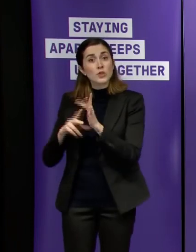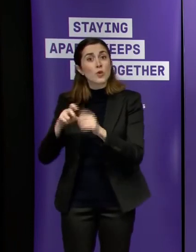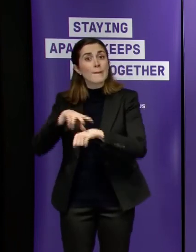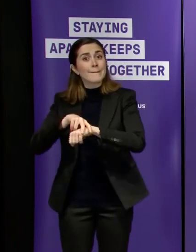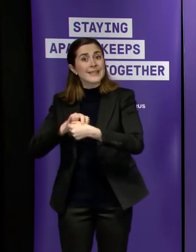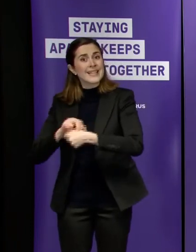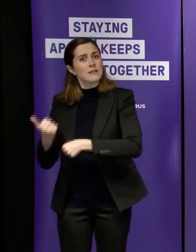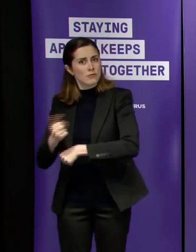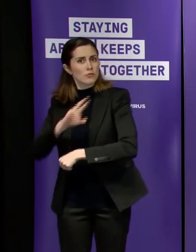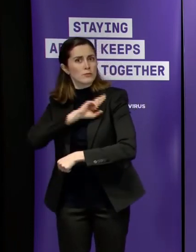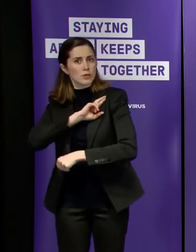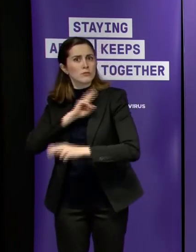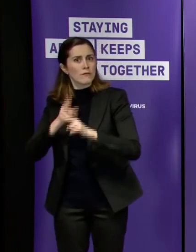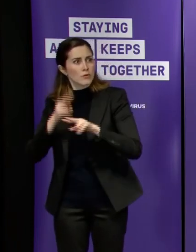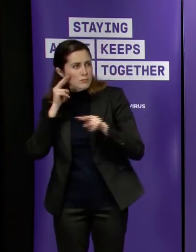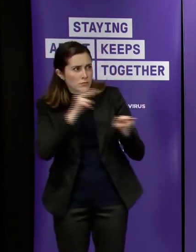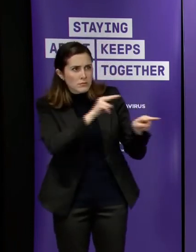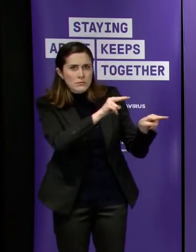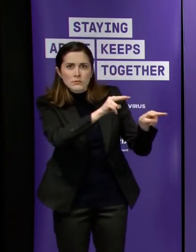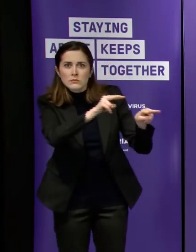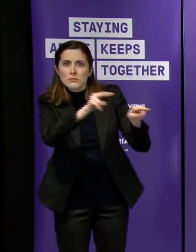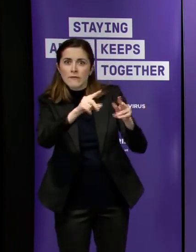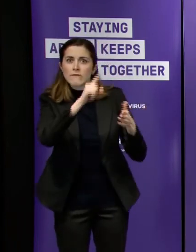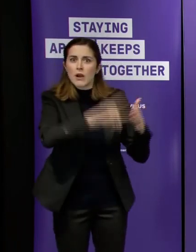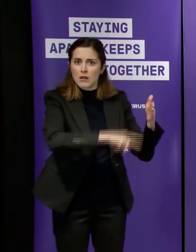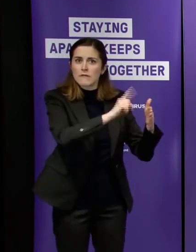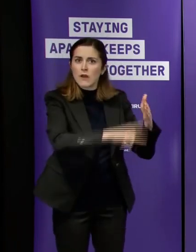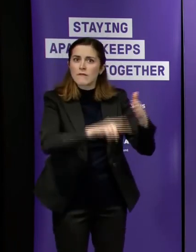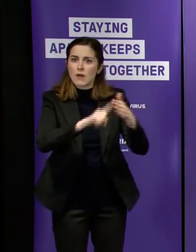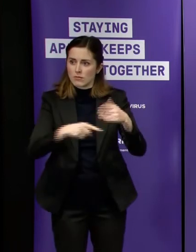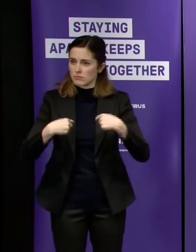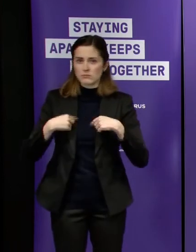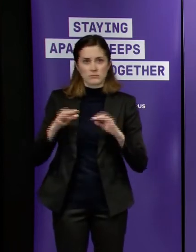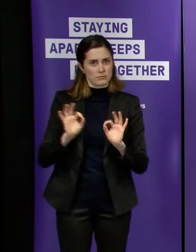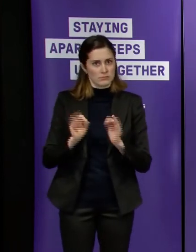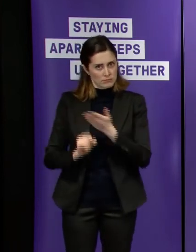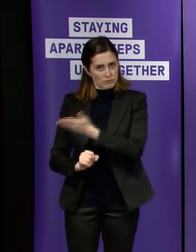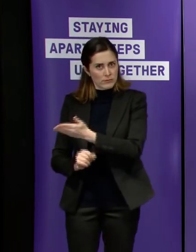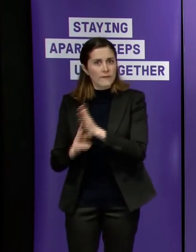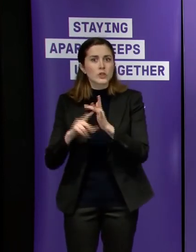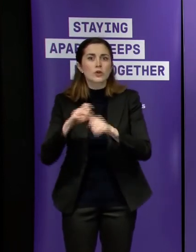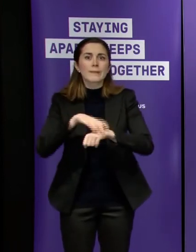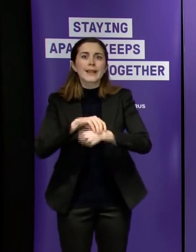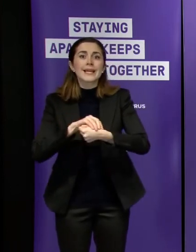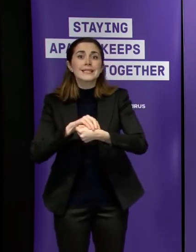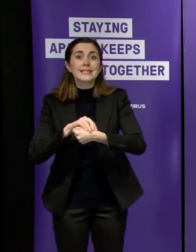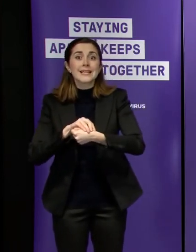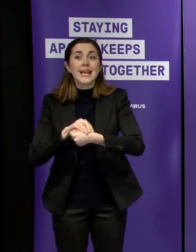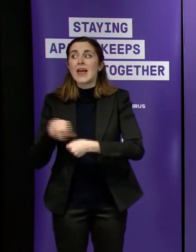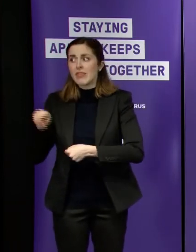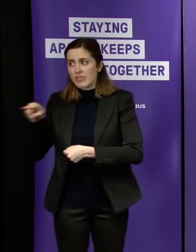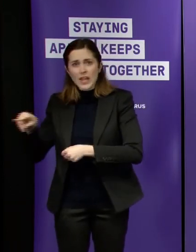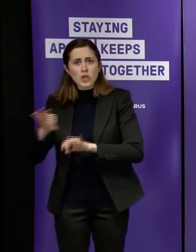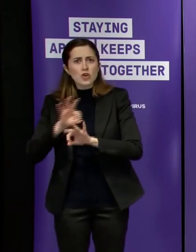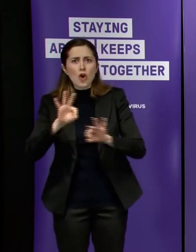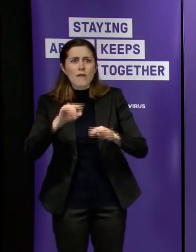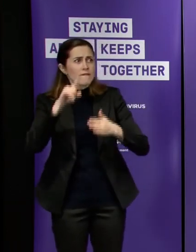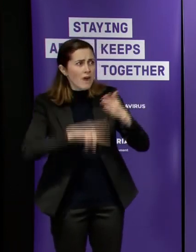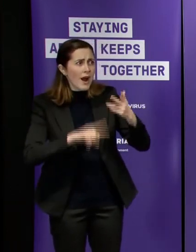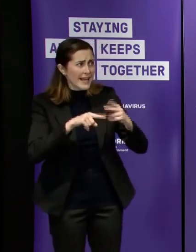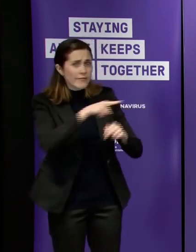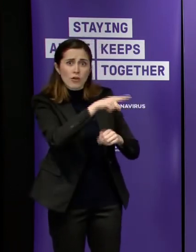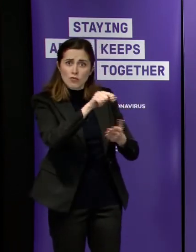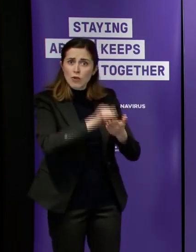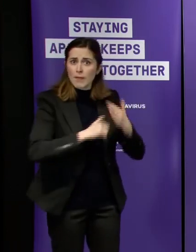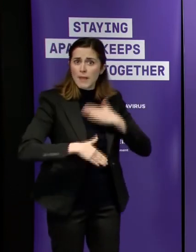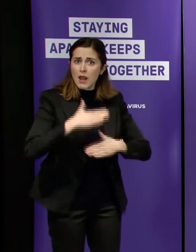more fines that have been issued beyond that and they're not issued might i say with the greatest of respect to people who are following the rules they're